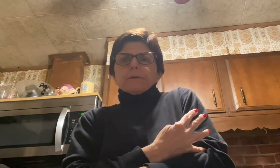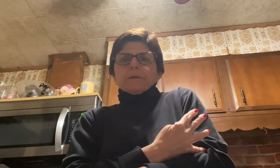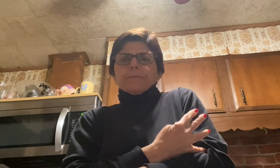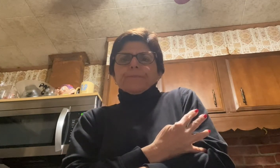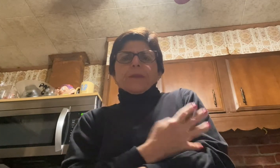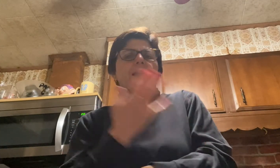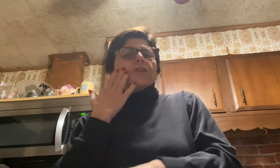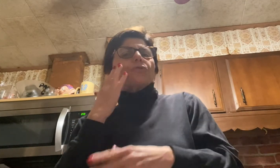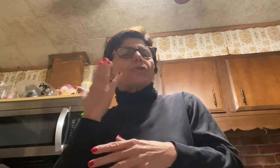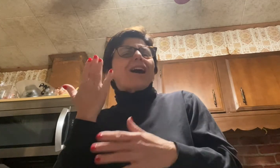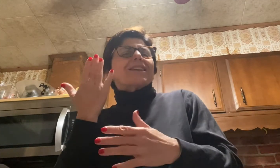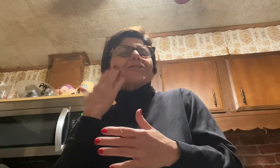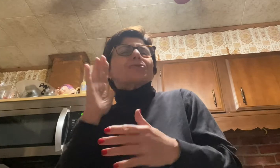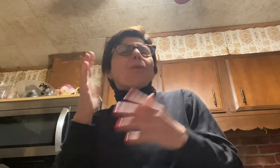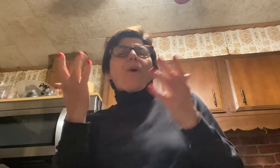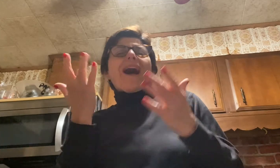And I don't, and I don't know why.